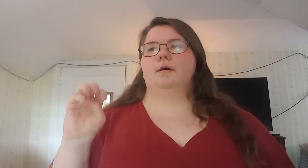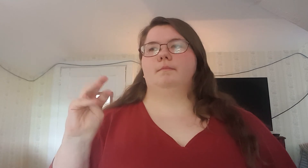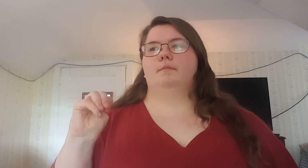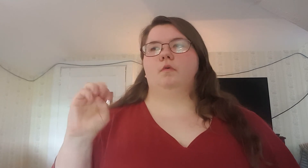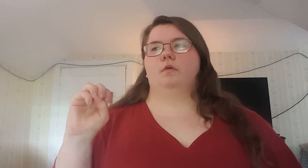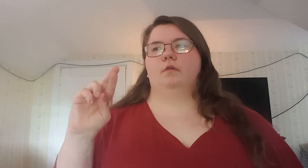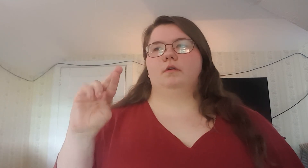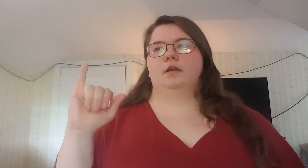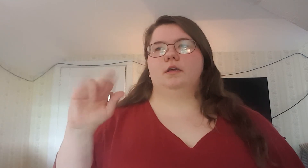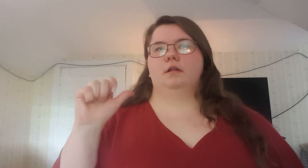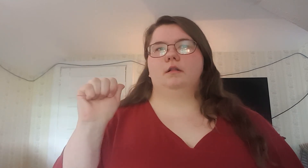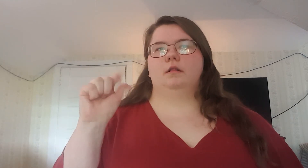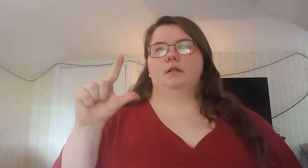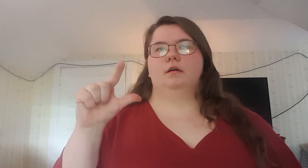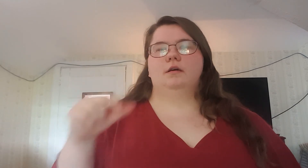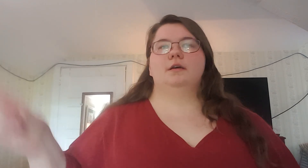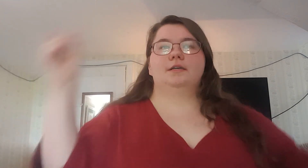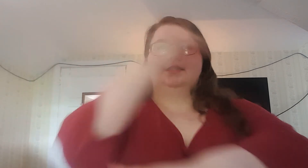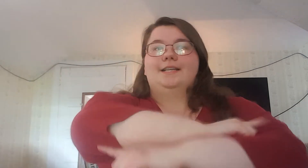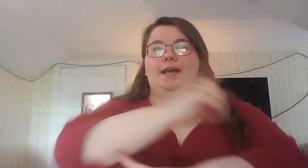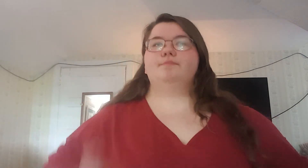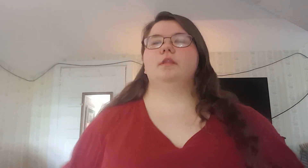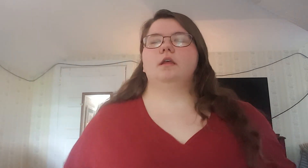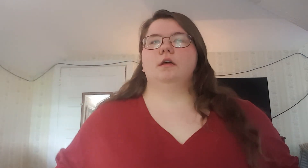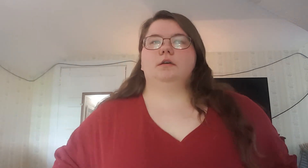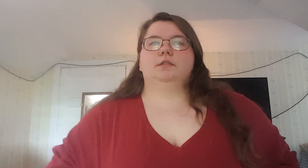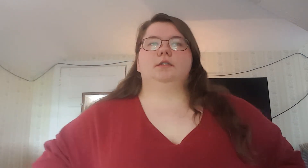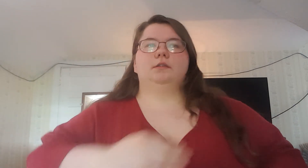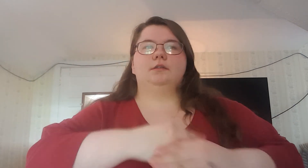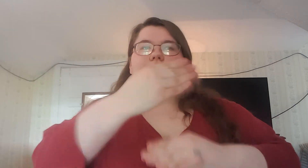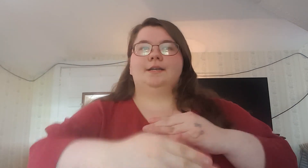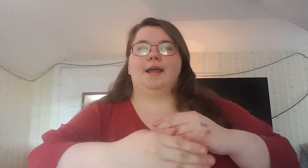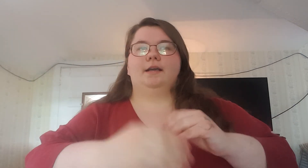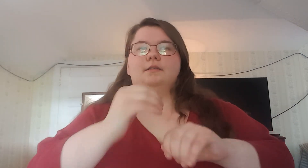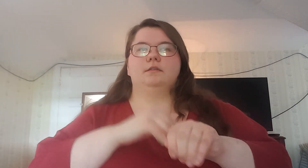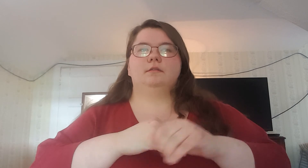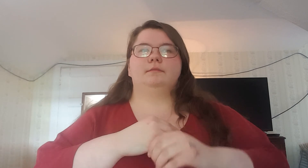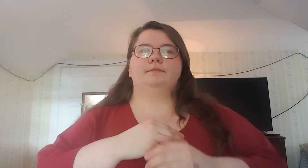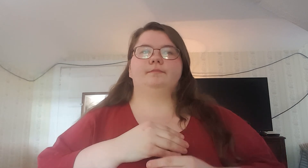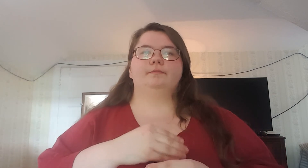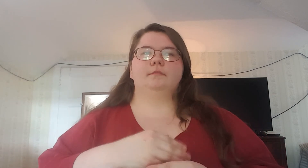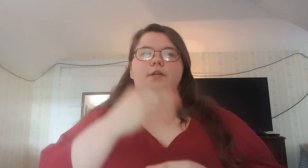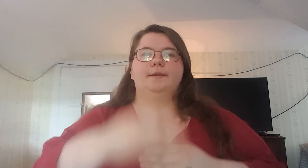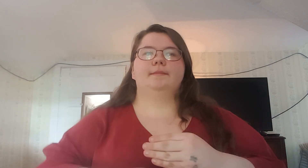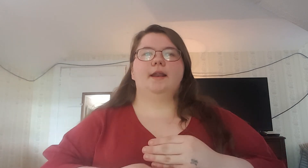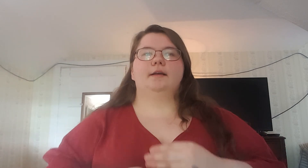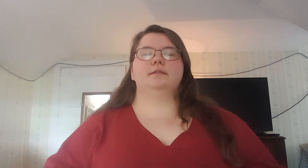Memorial Day. So, next, sorry, next.